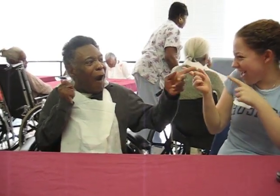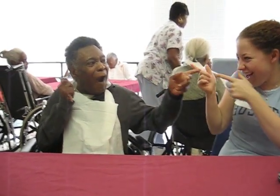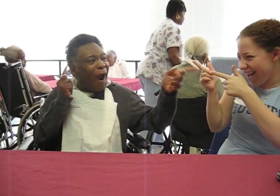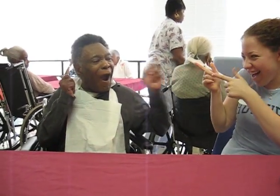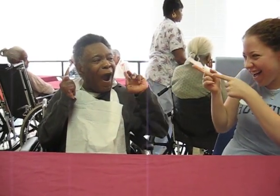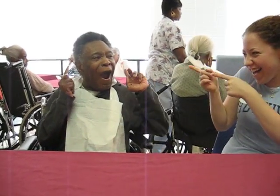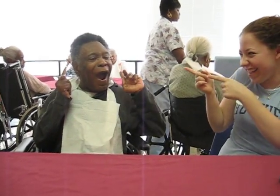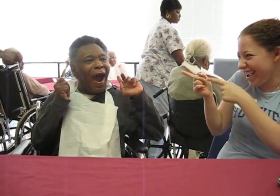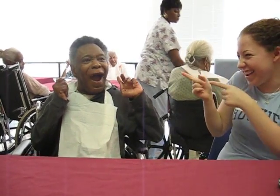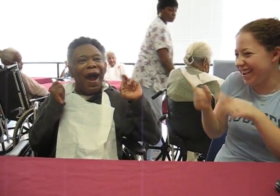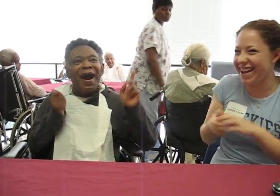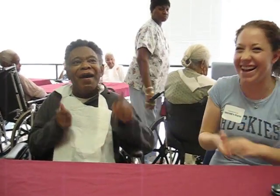Oh, there you go.